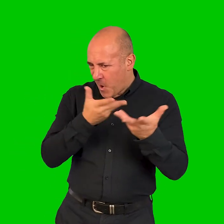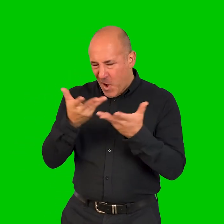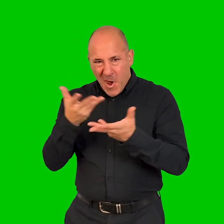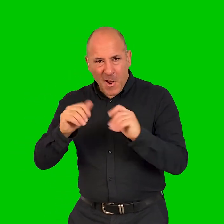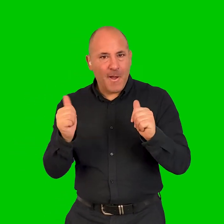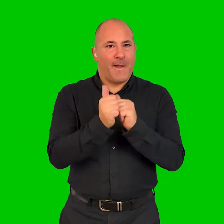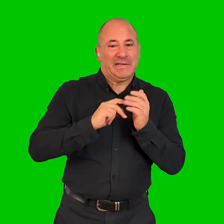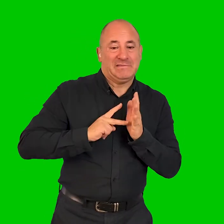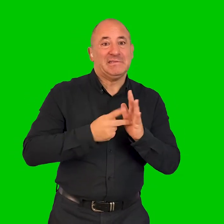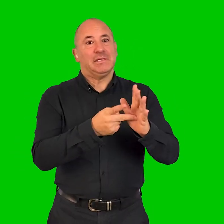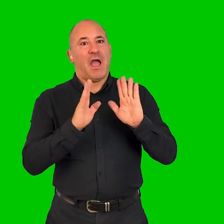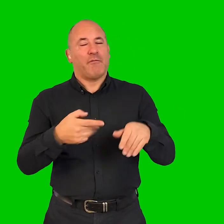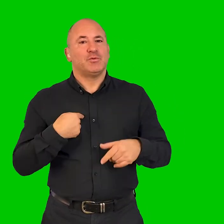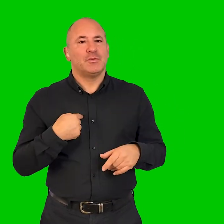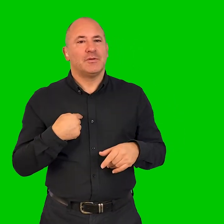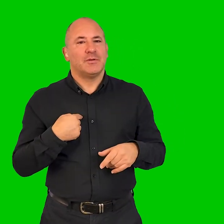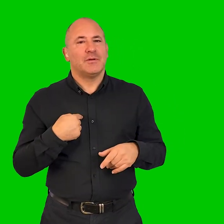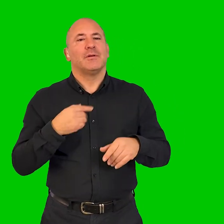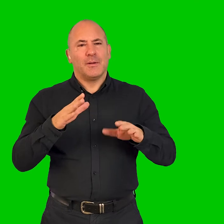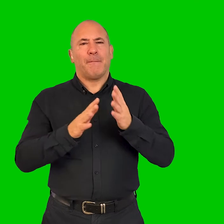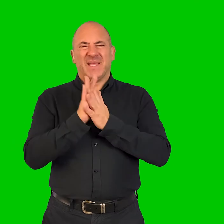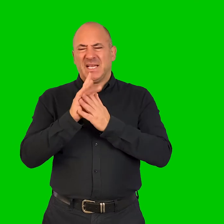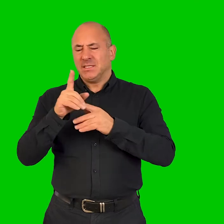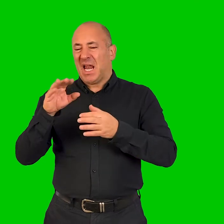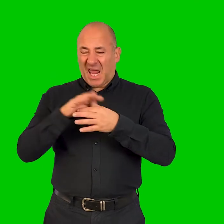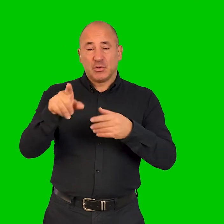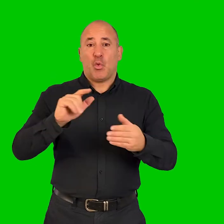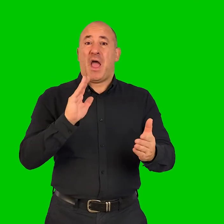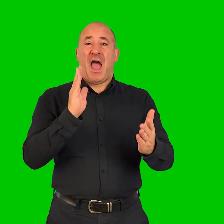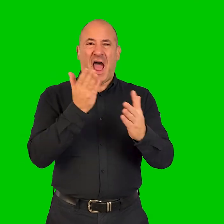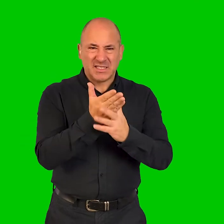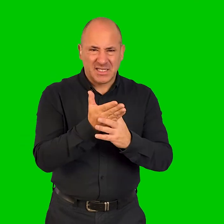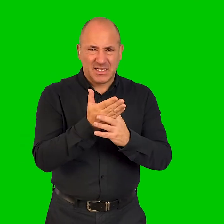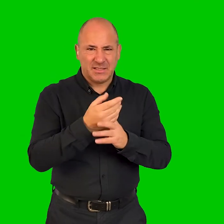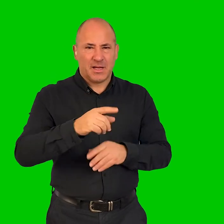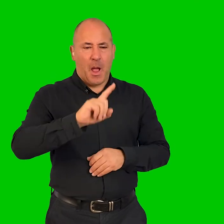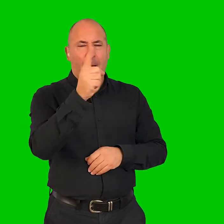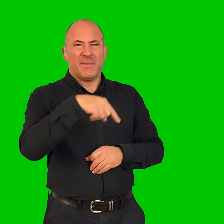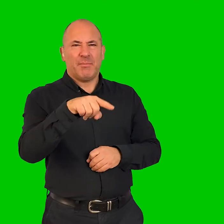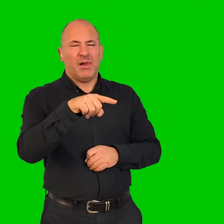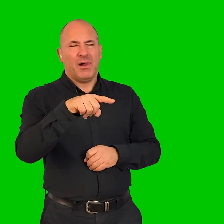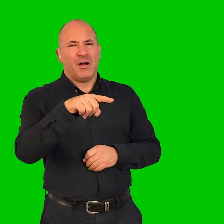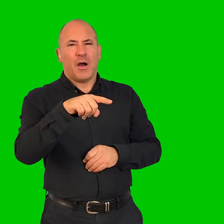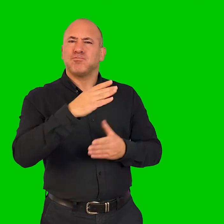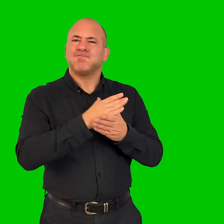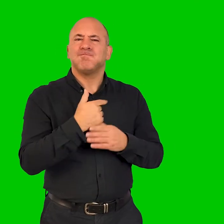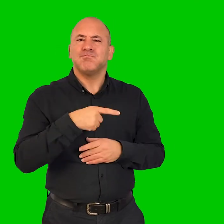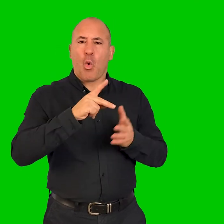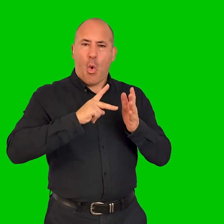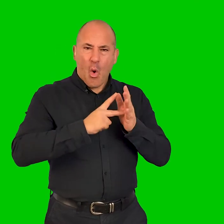things where I can, hustle, you know, and so, and so, and so, when it comes to access, I really, the people are